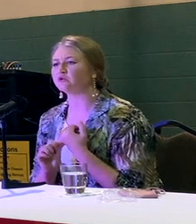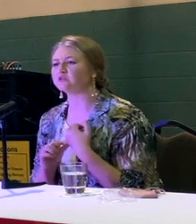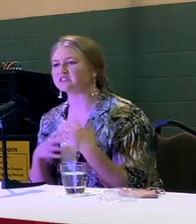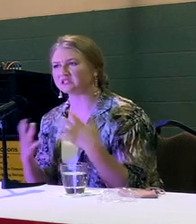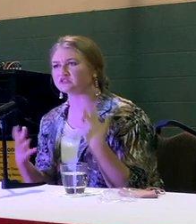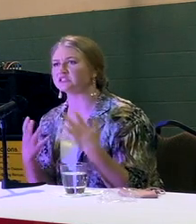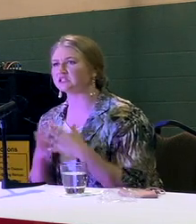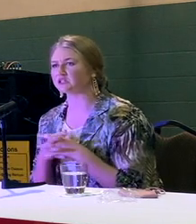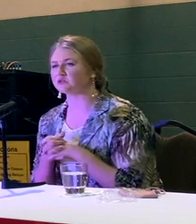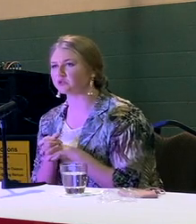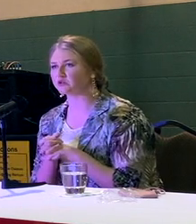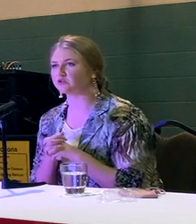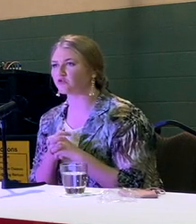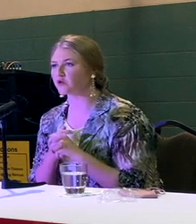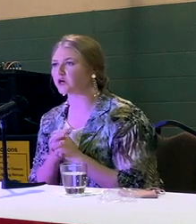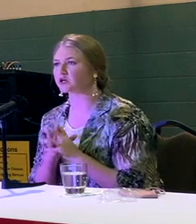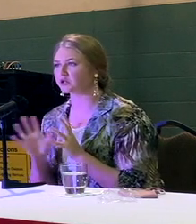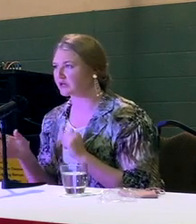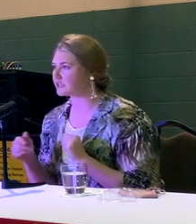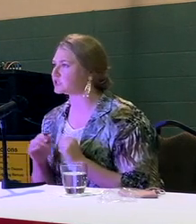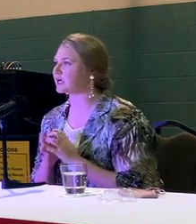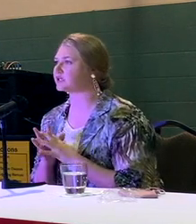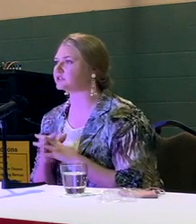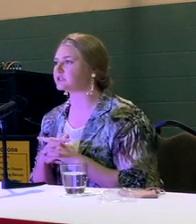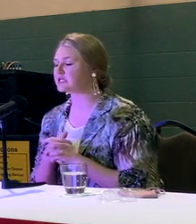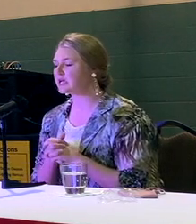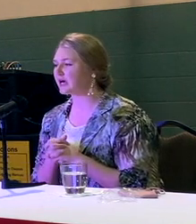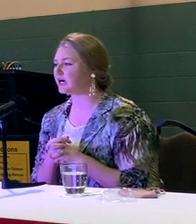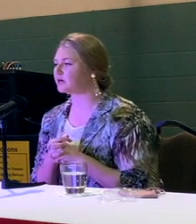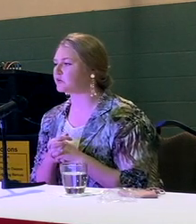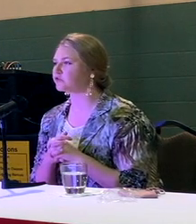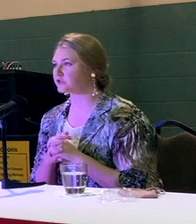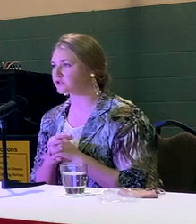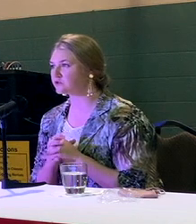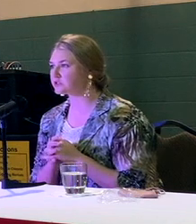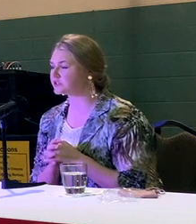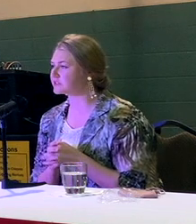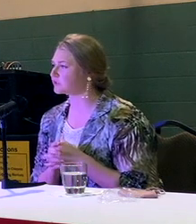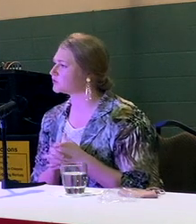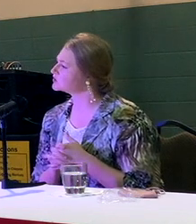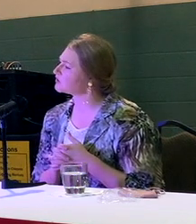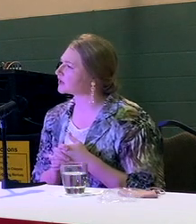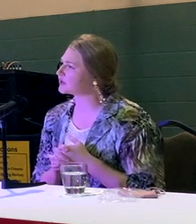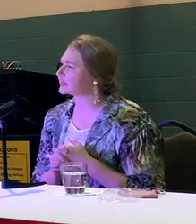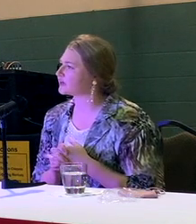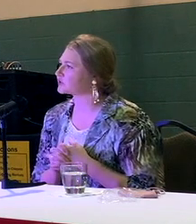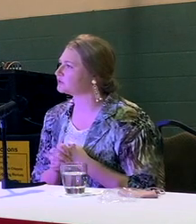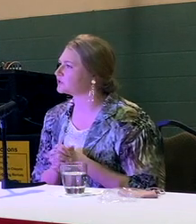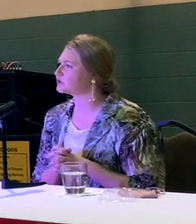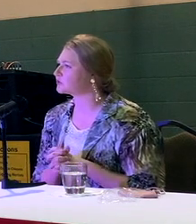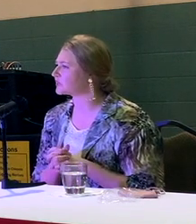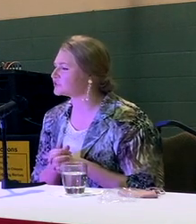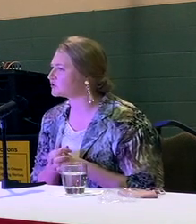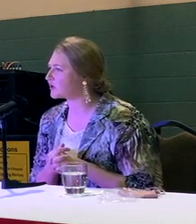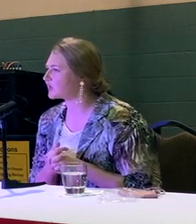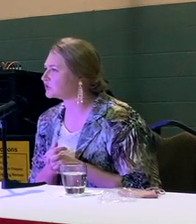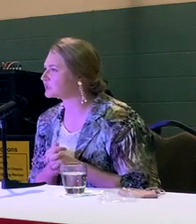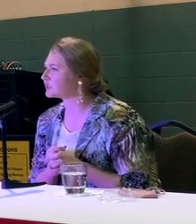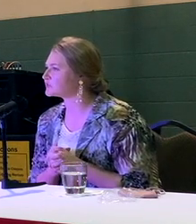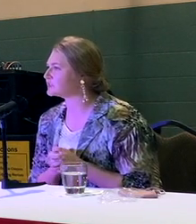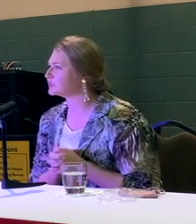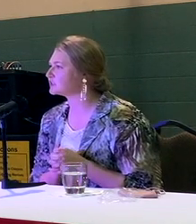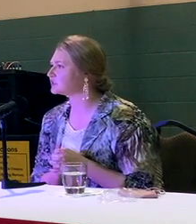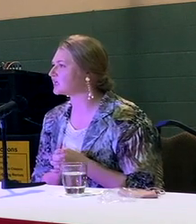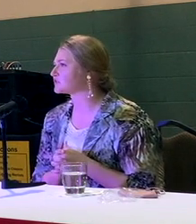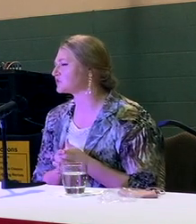to see if she needed a computer for her grandchild for school. And she said, well, no, I already have a computer, but I don't know how to